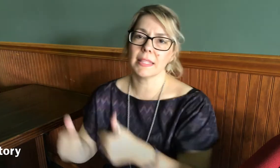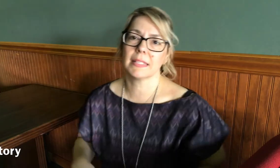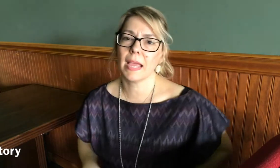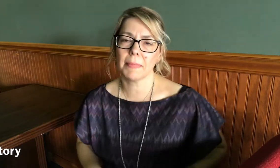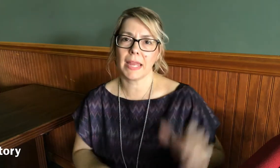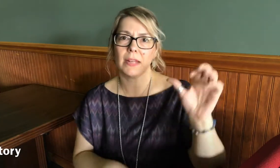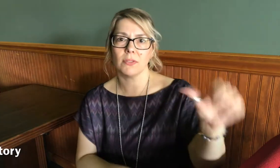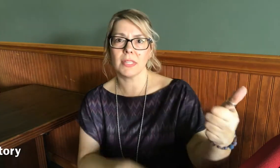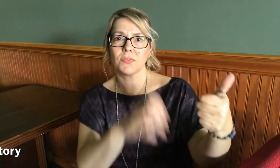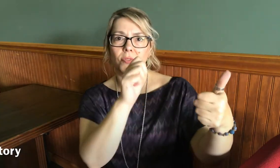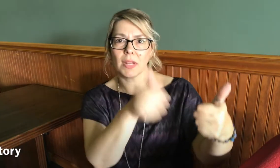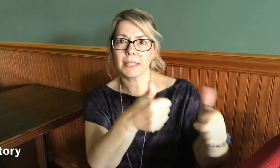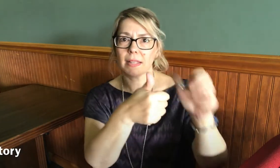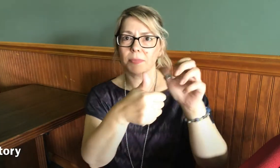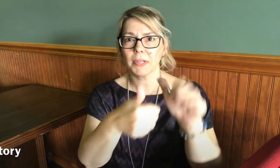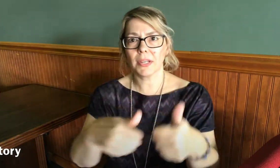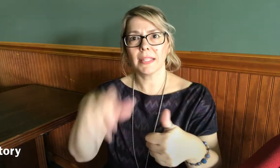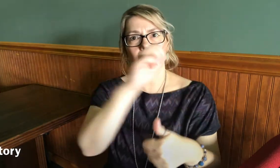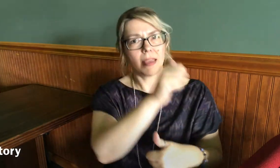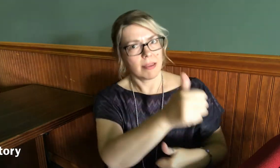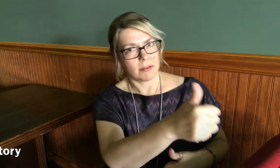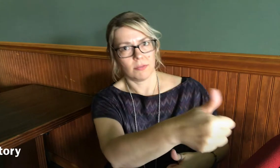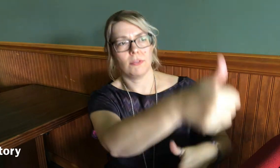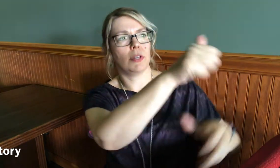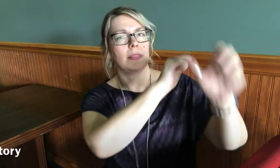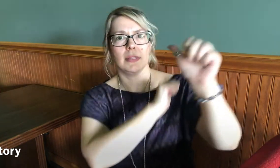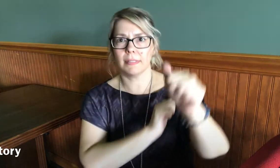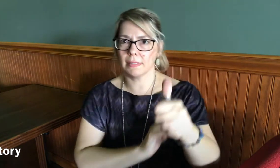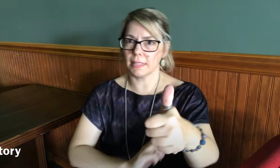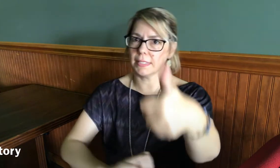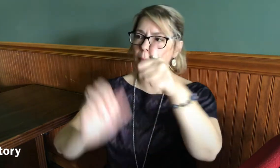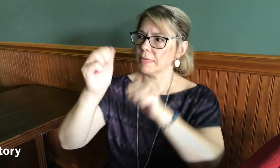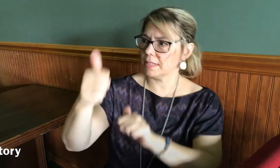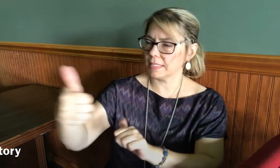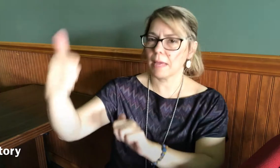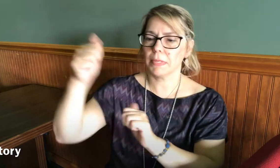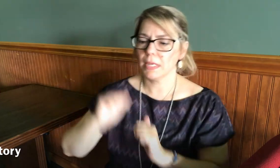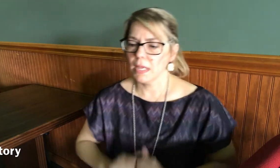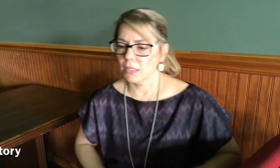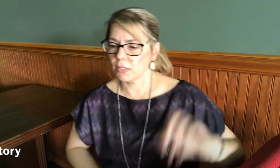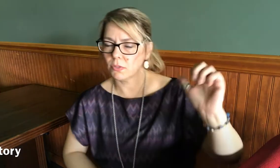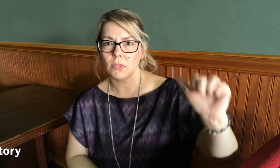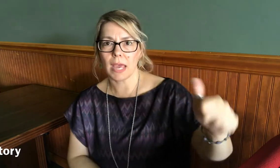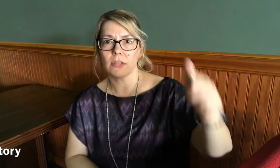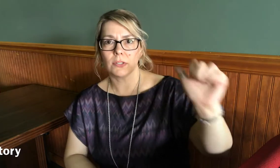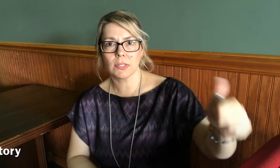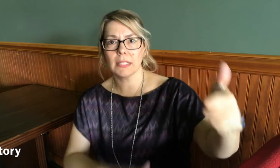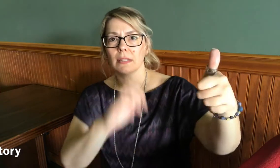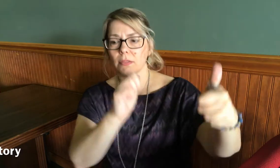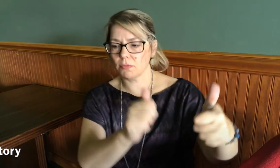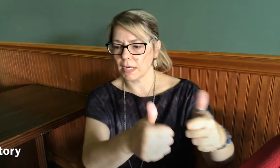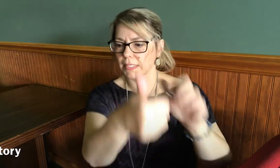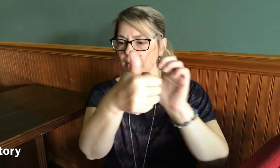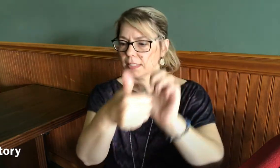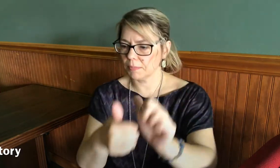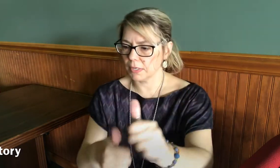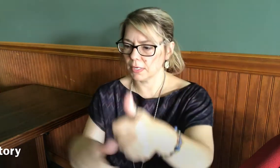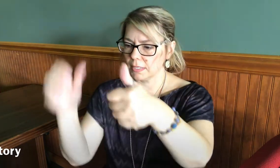in the timeline I do this for Renaissance period like good at this this happened and this happened so do that during the Renaissance period